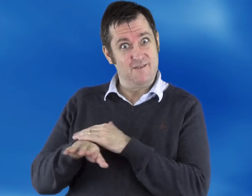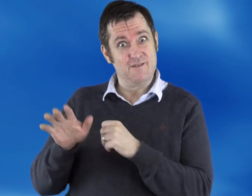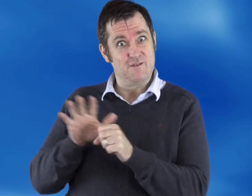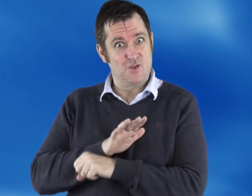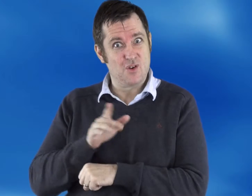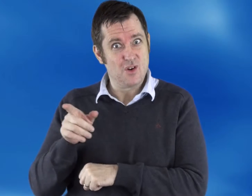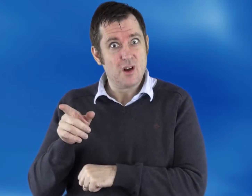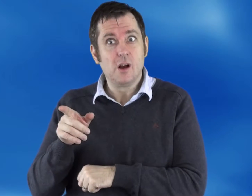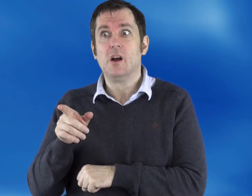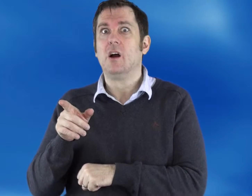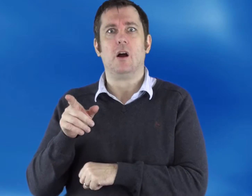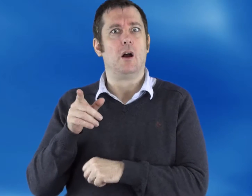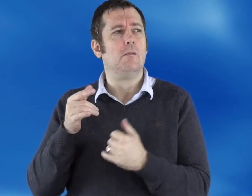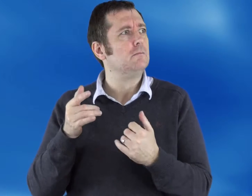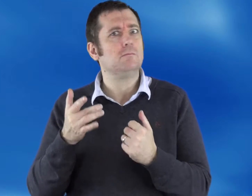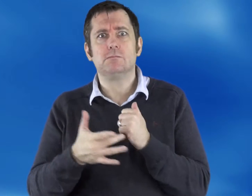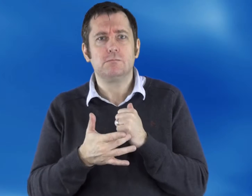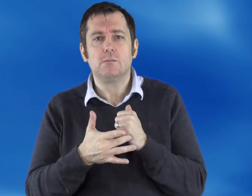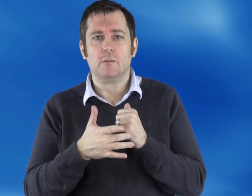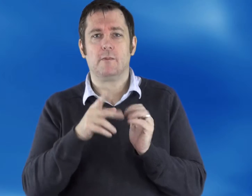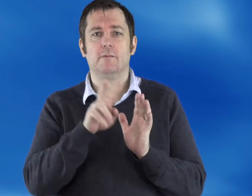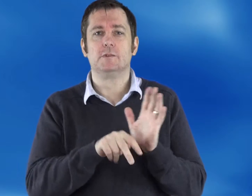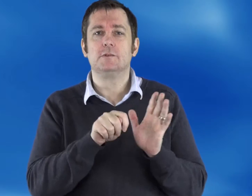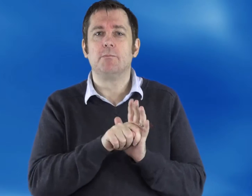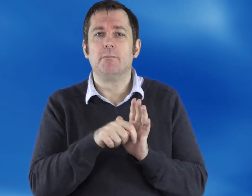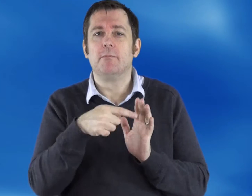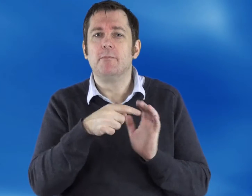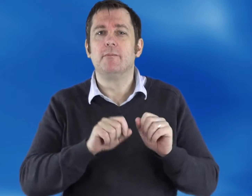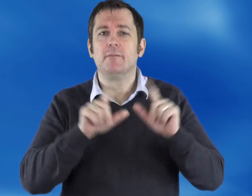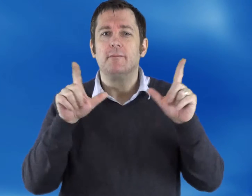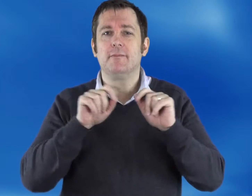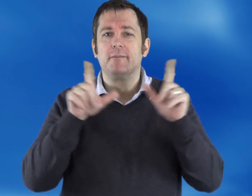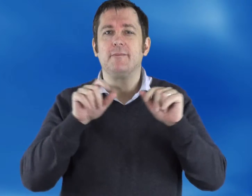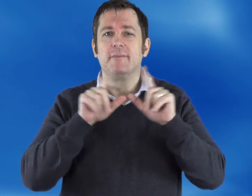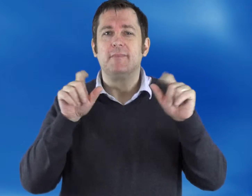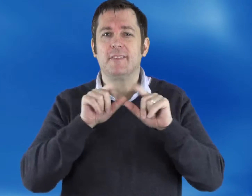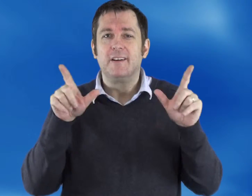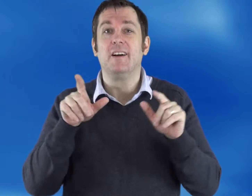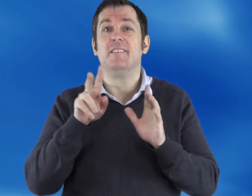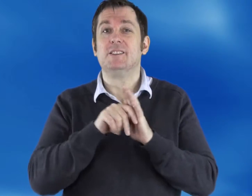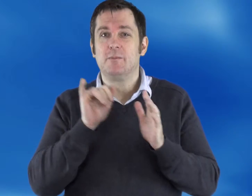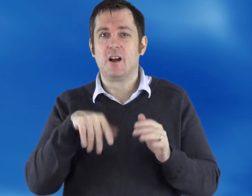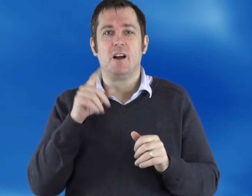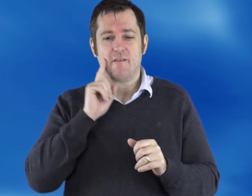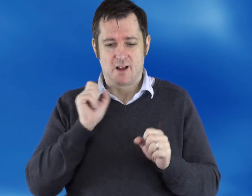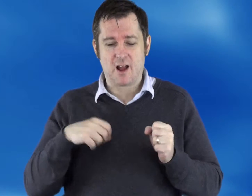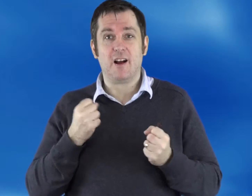Modern technology has given deaf people the access to video recording and has become so crucial in the sending and receiving of information easily